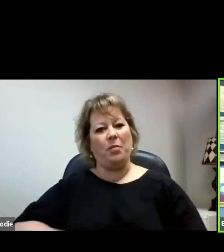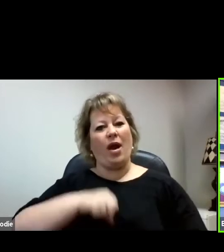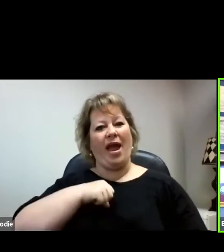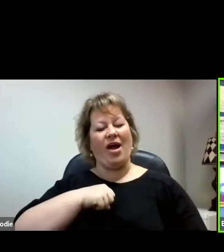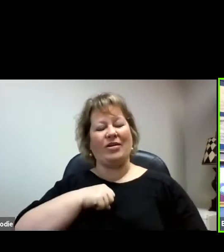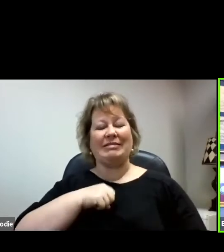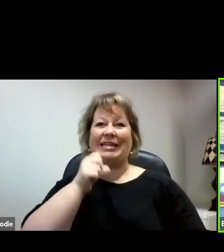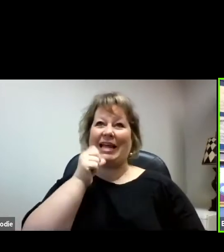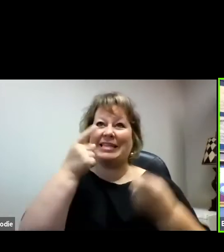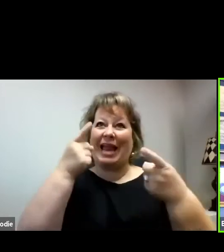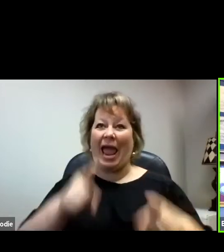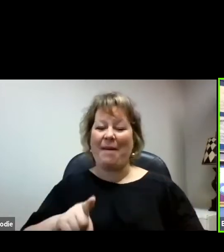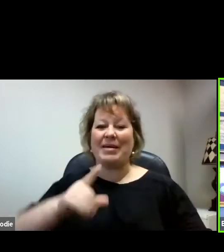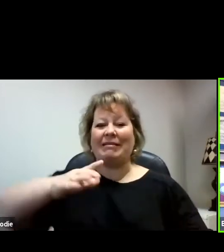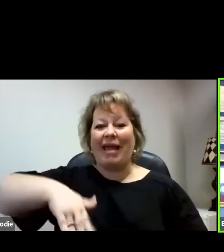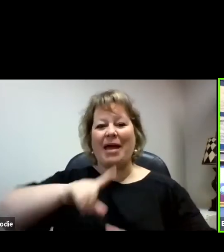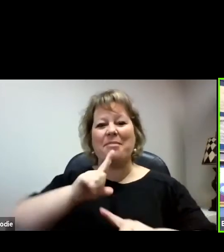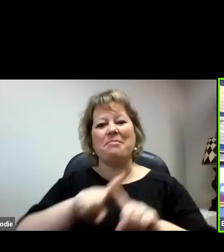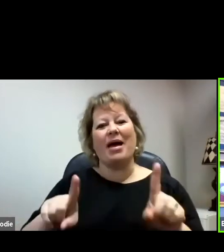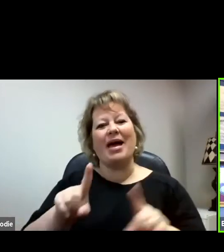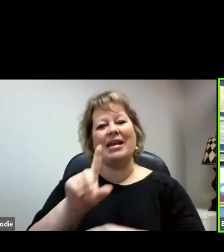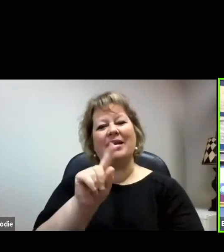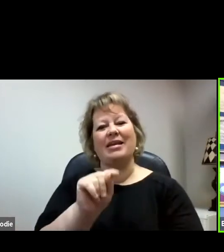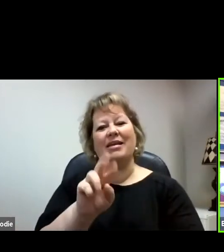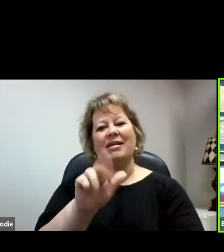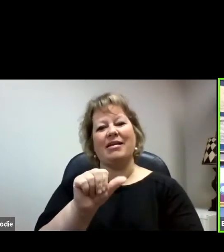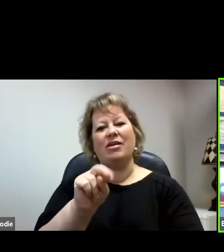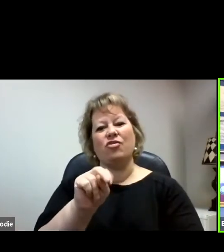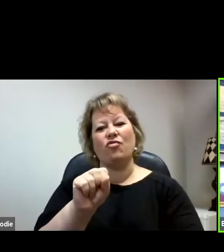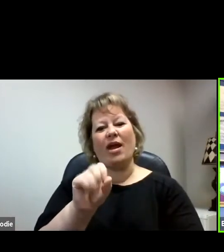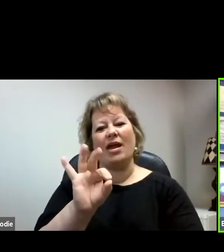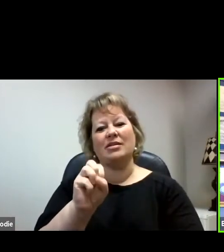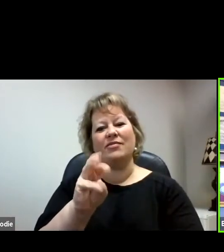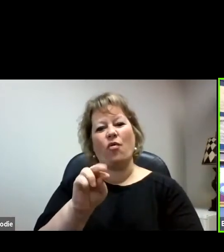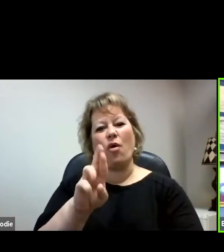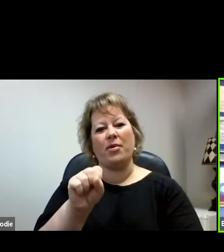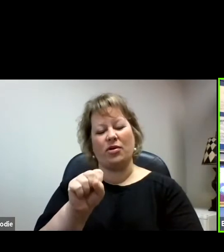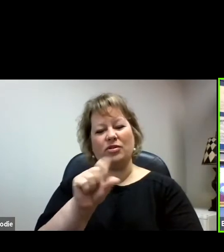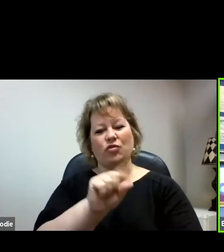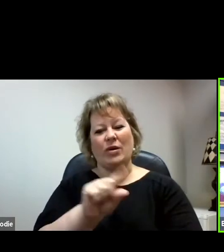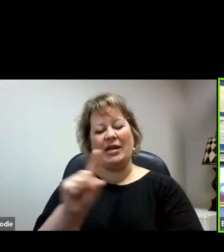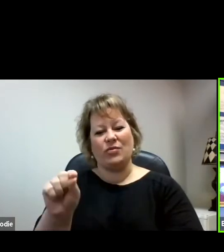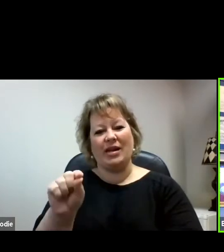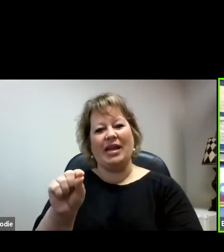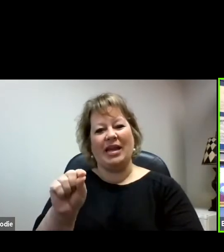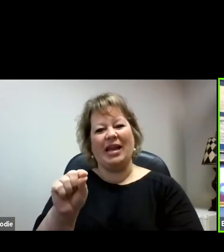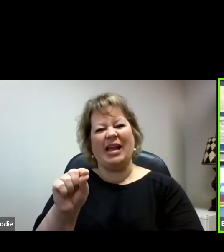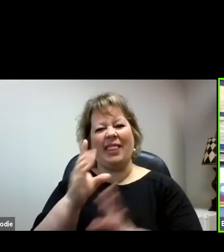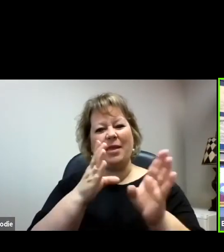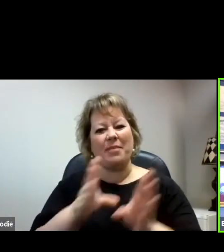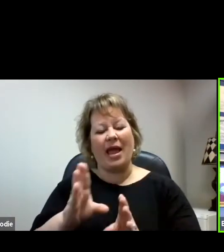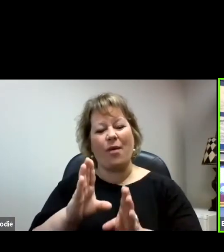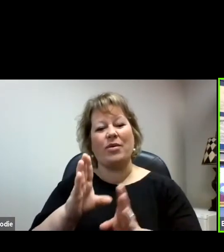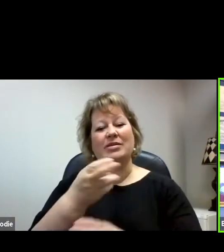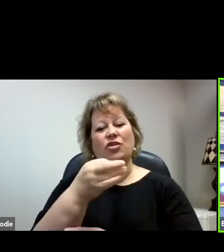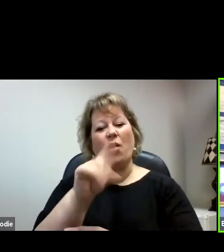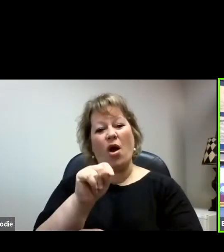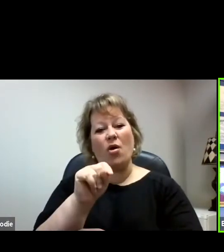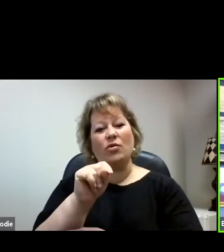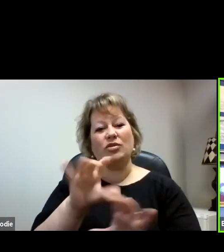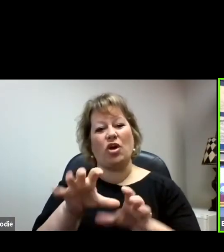it hasn't happened yet, was Transformers 2020, where we were going to host a group of